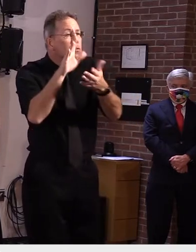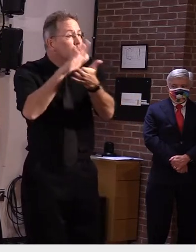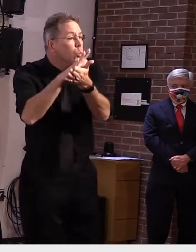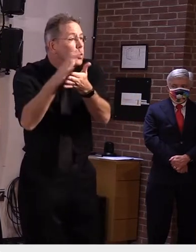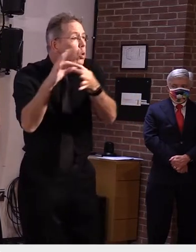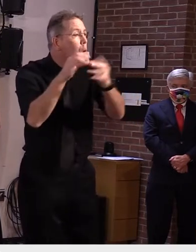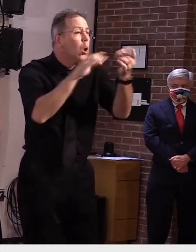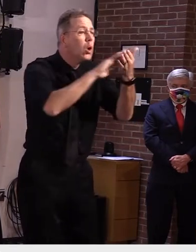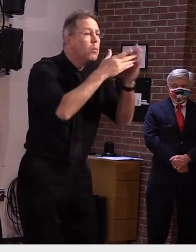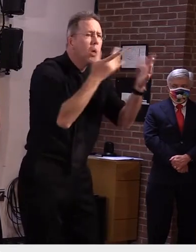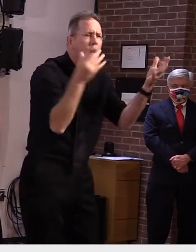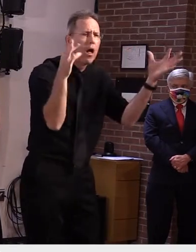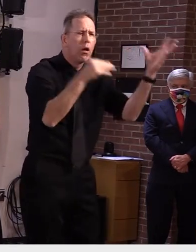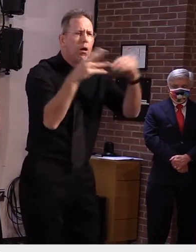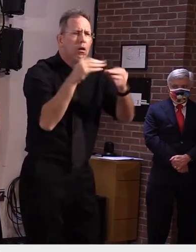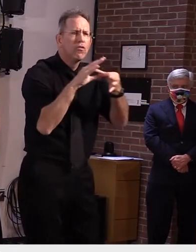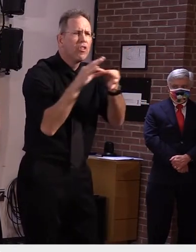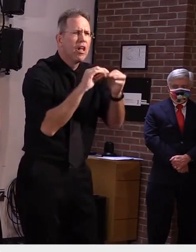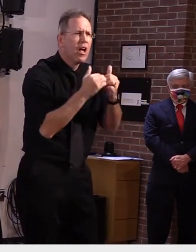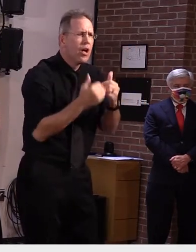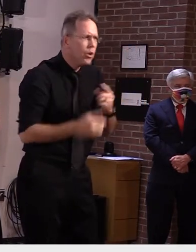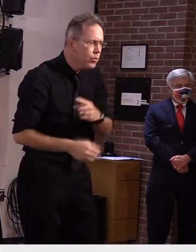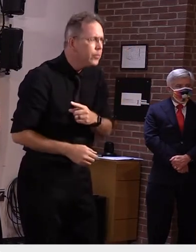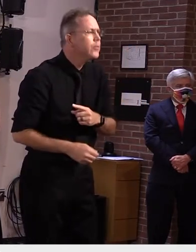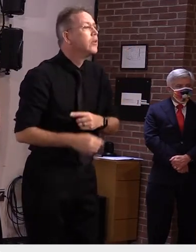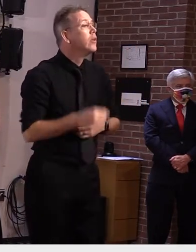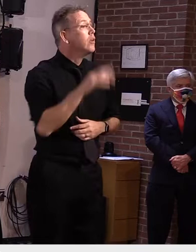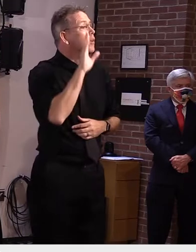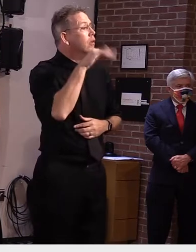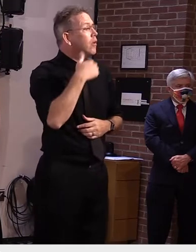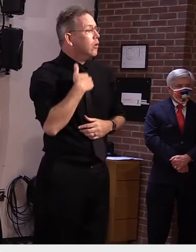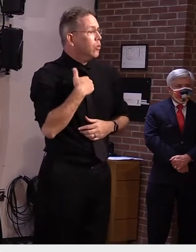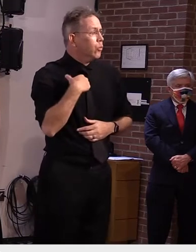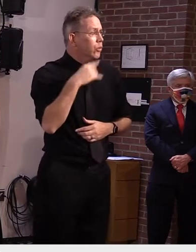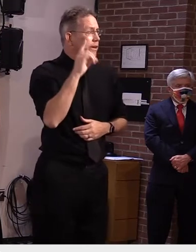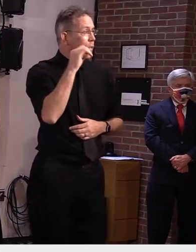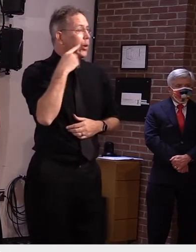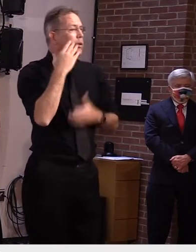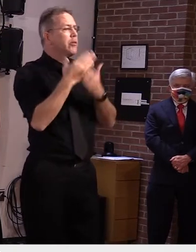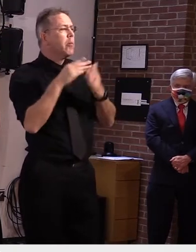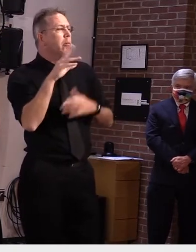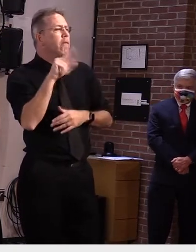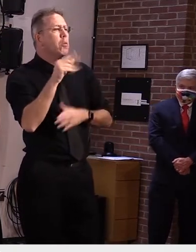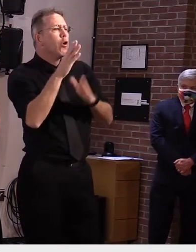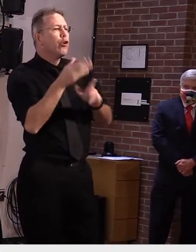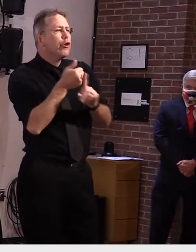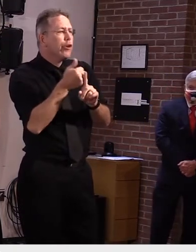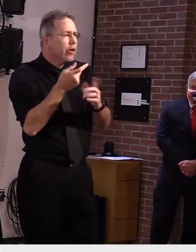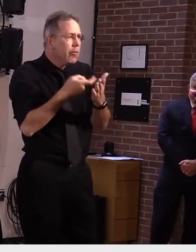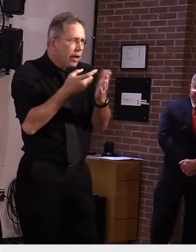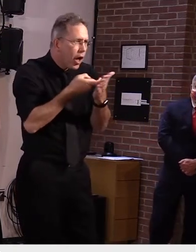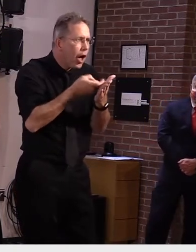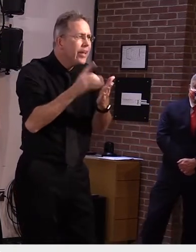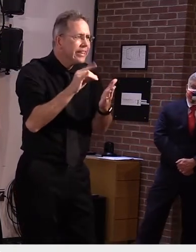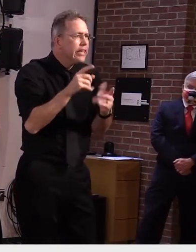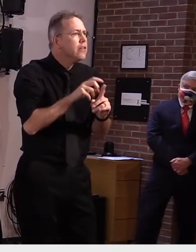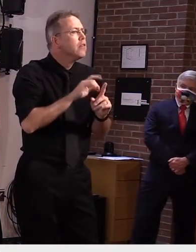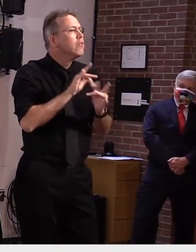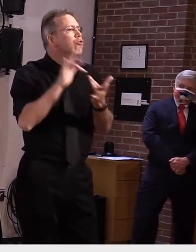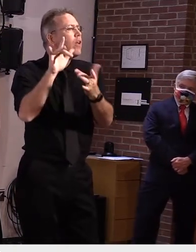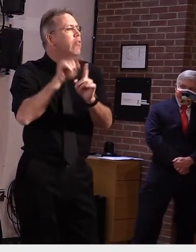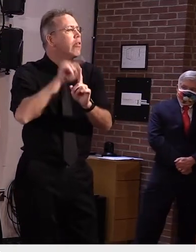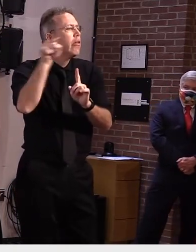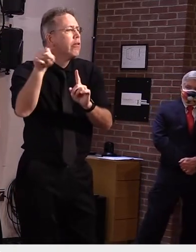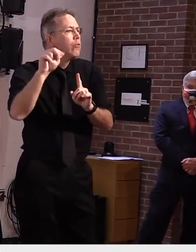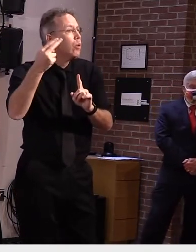We don't know what role that might have played in acquiring the infection or causing further spread. It is